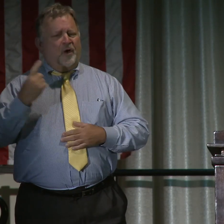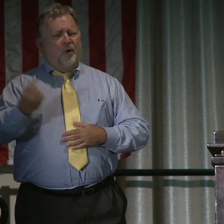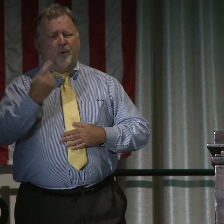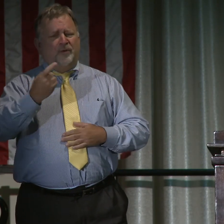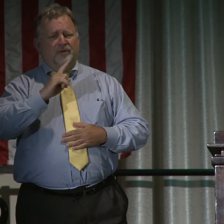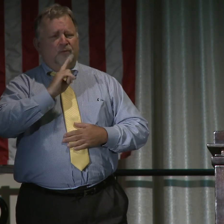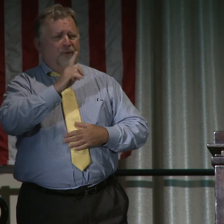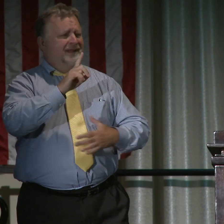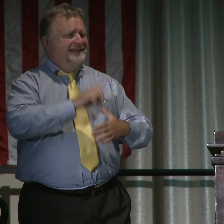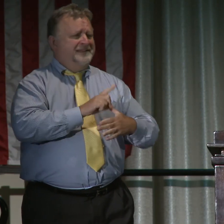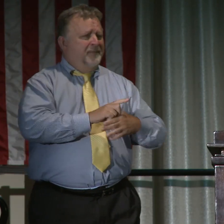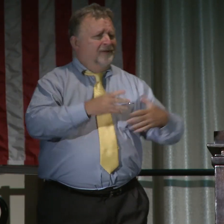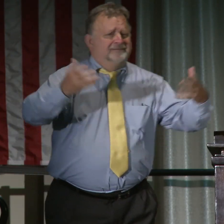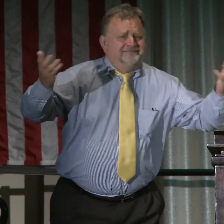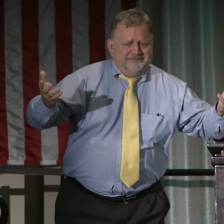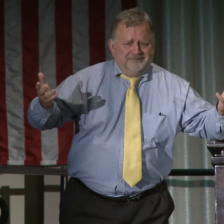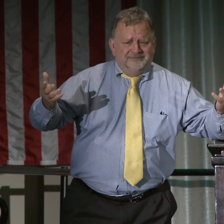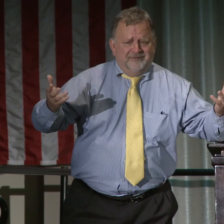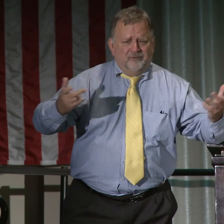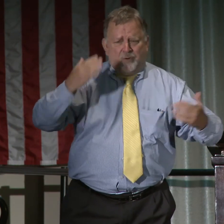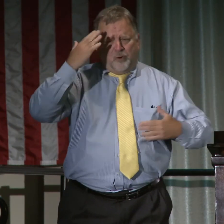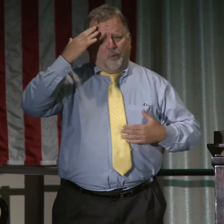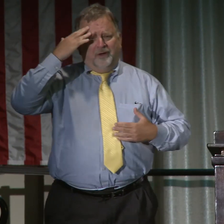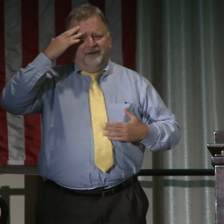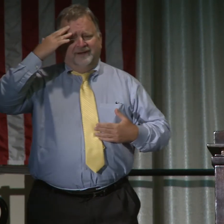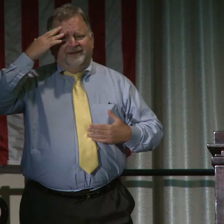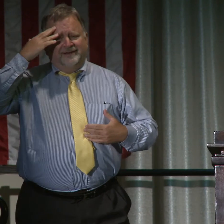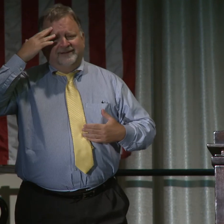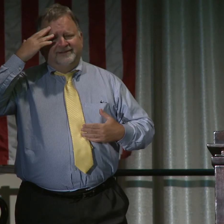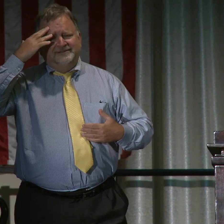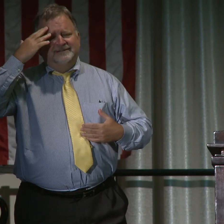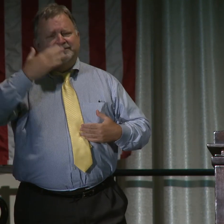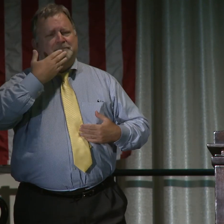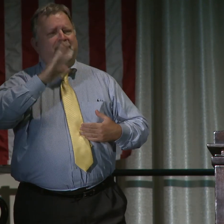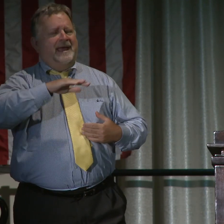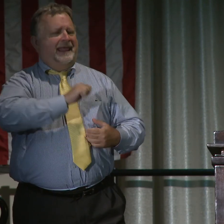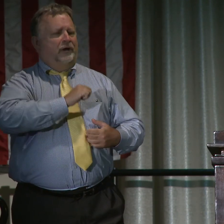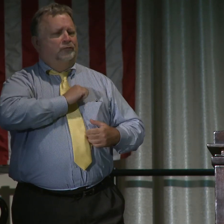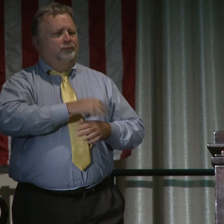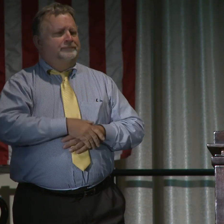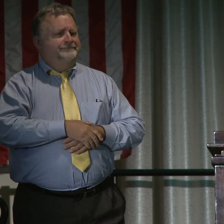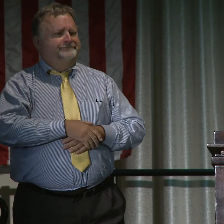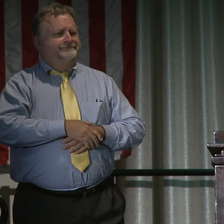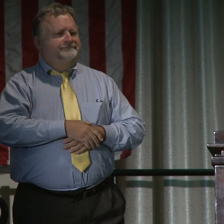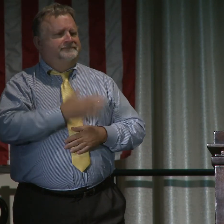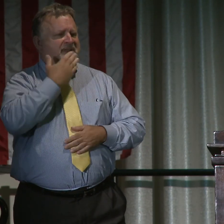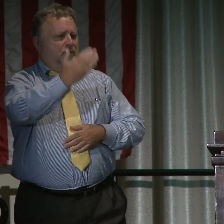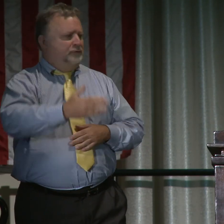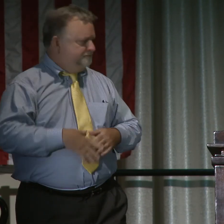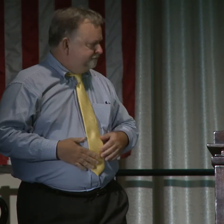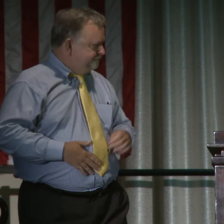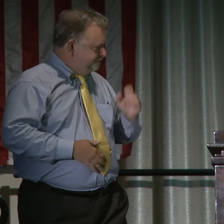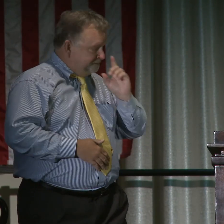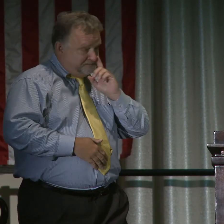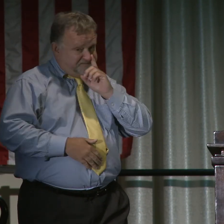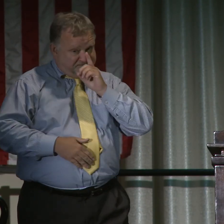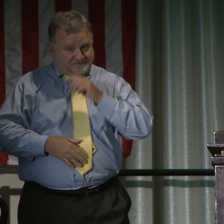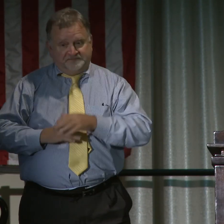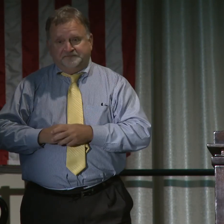The only true disability that I know of is a bad attitude. So